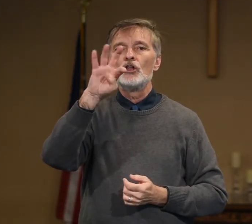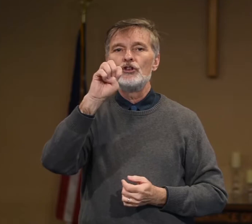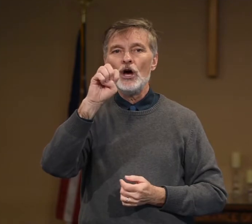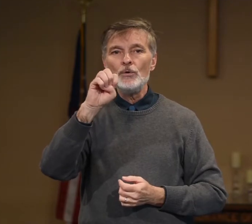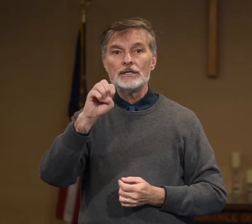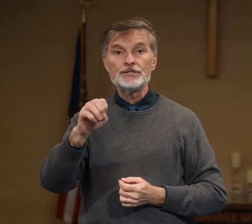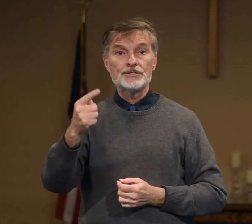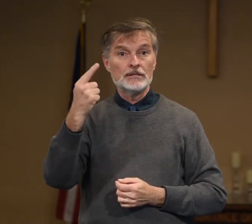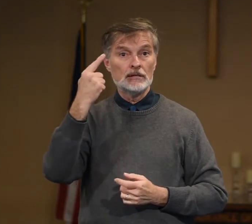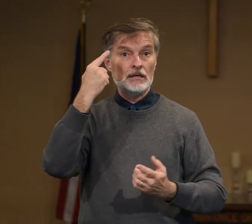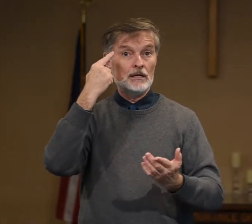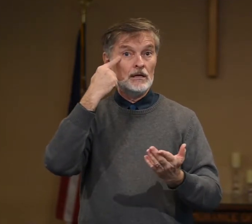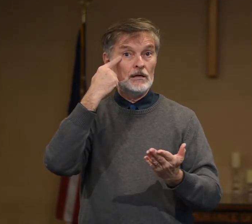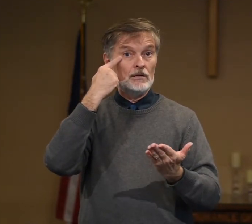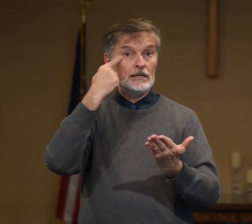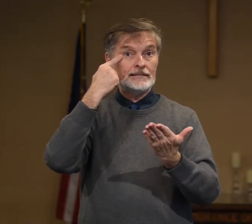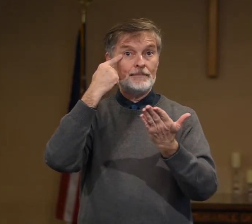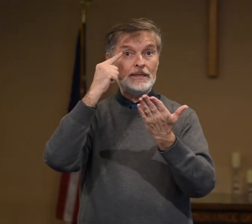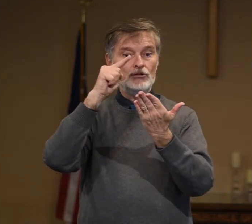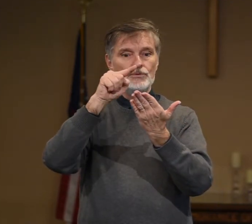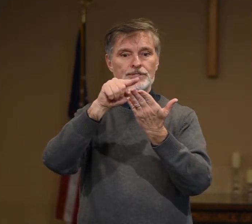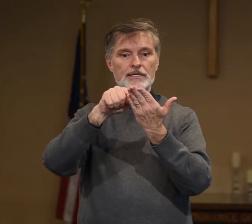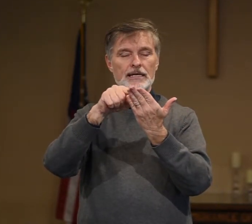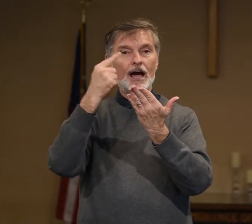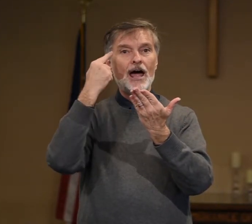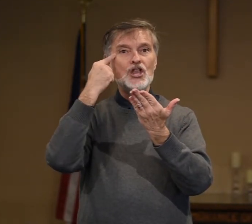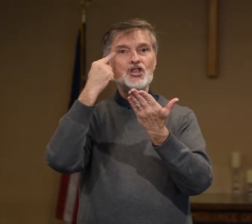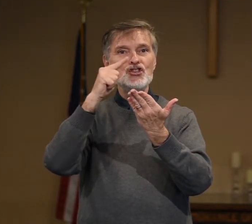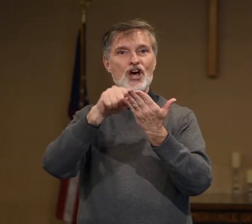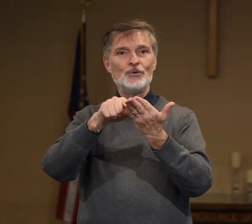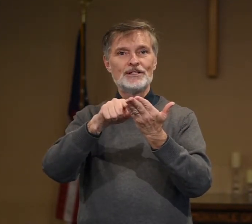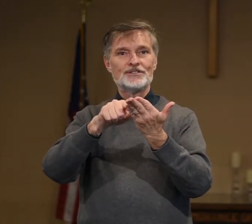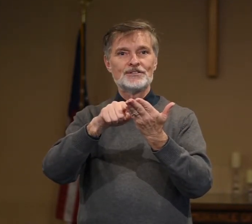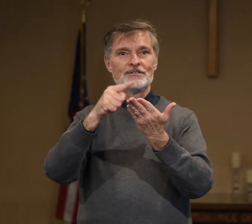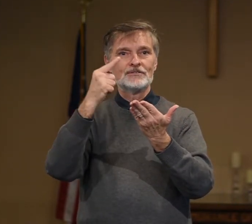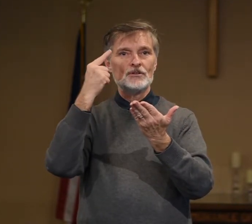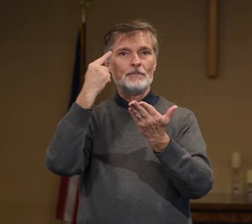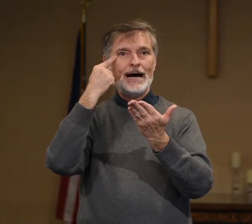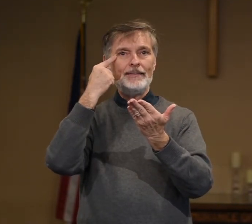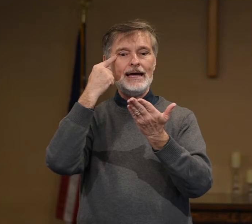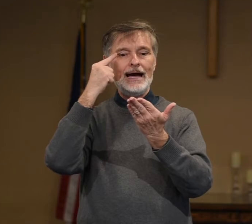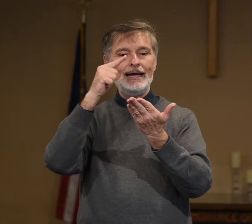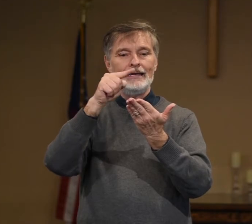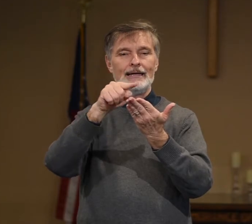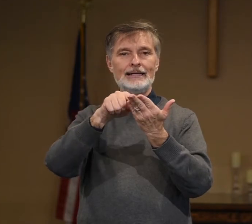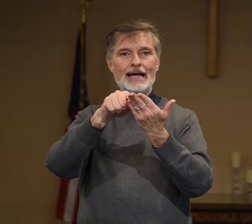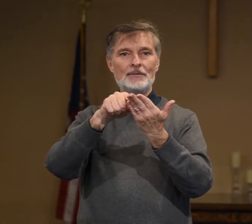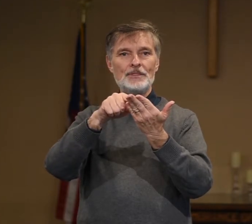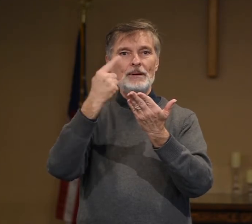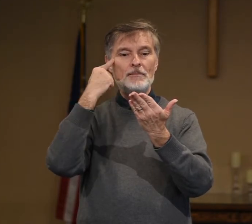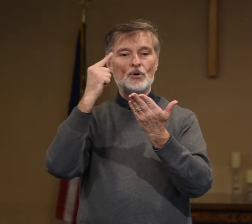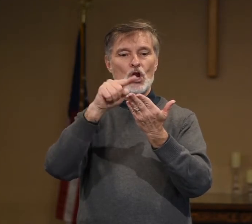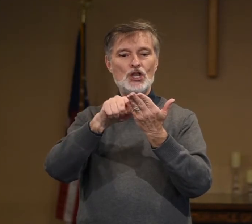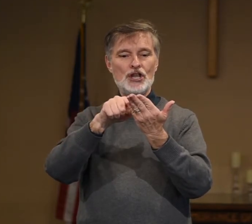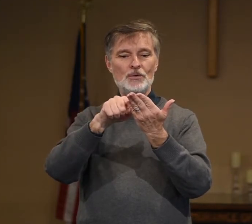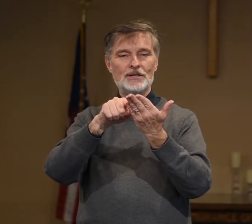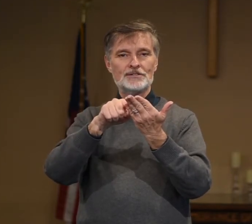Notice is something you see. Notice. So by the eye down to the paper. Notice.